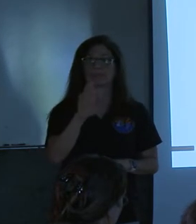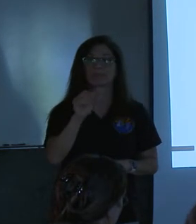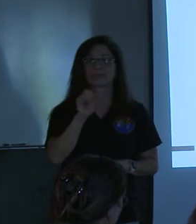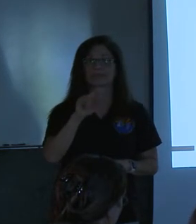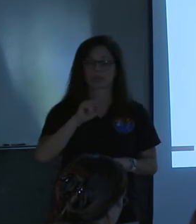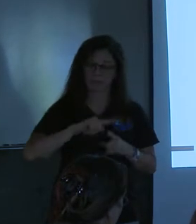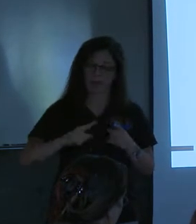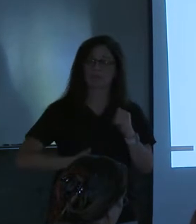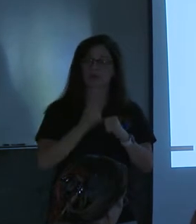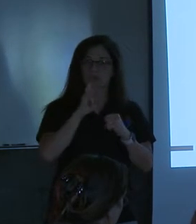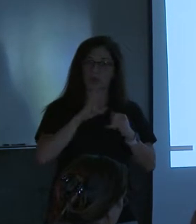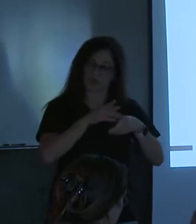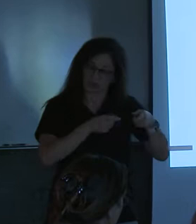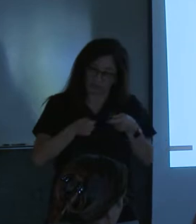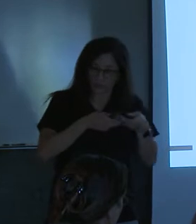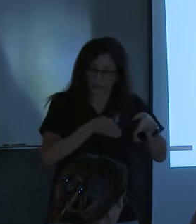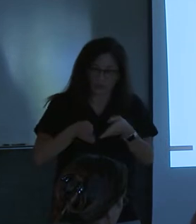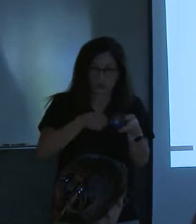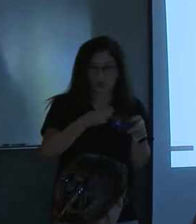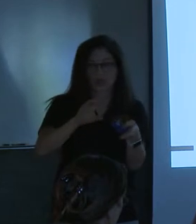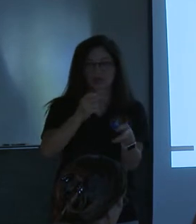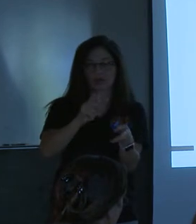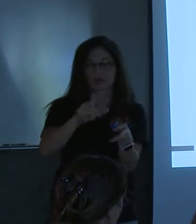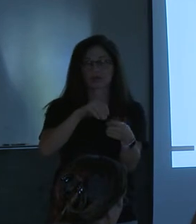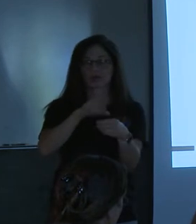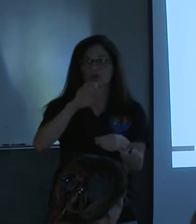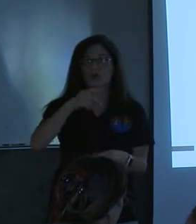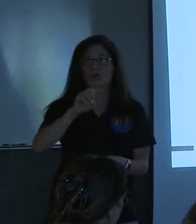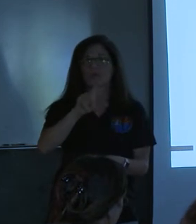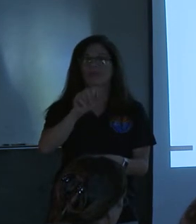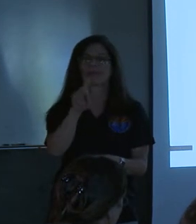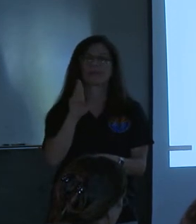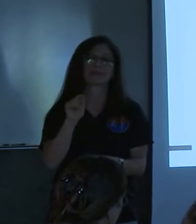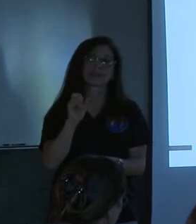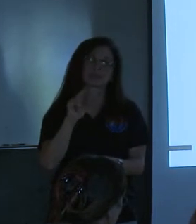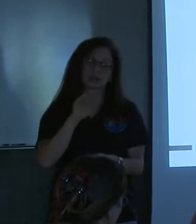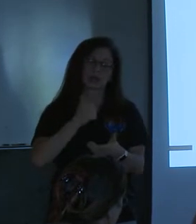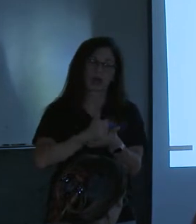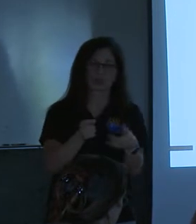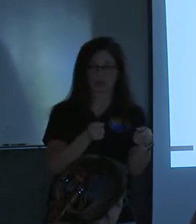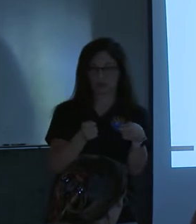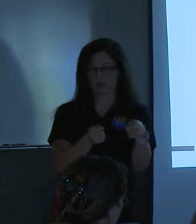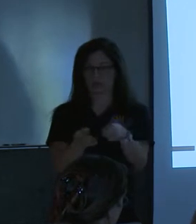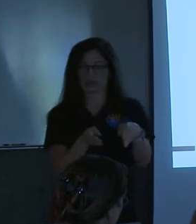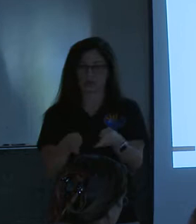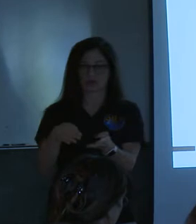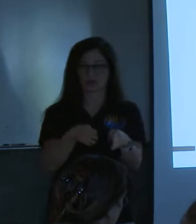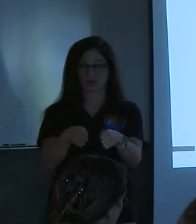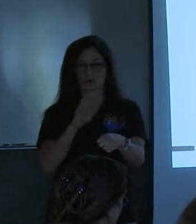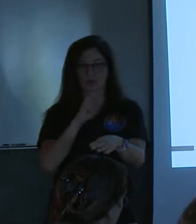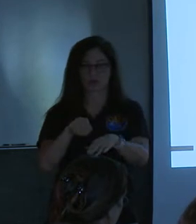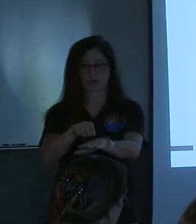most of the water into the channel conveyed into that Copeland Basin. All that infrastructure to help meter the water out in a more controlled way.